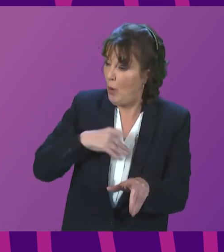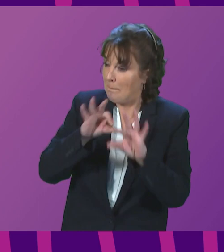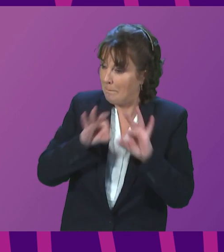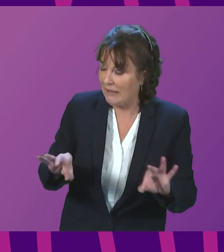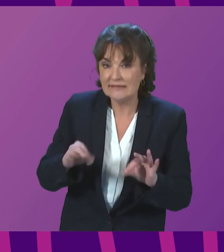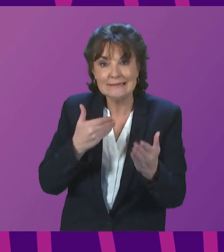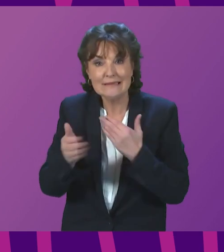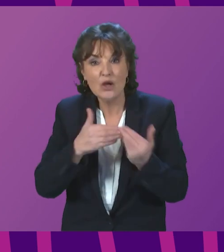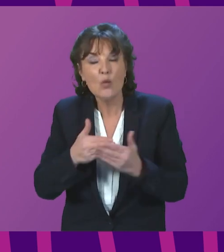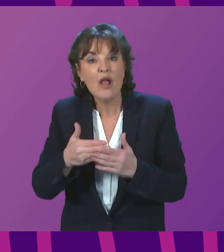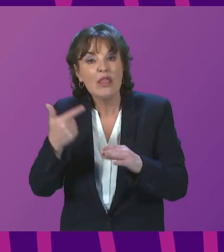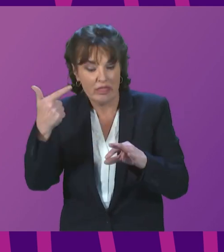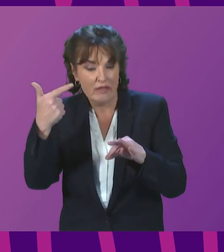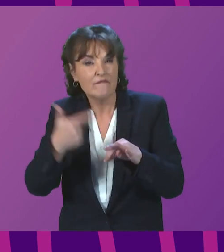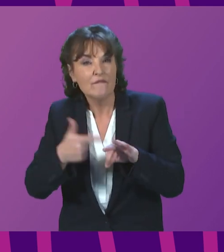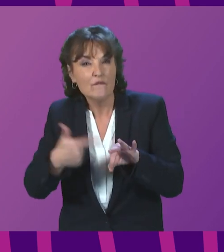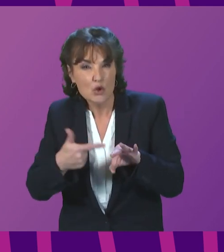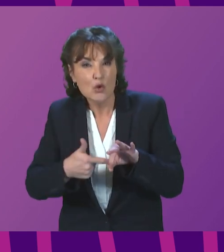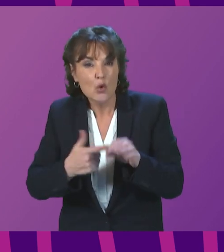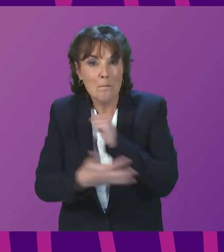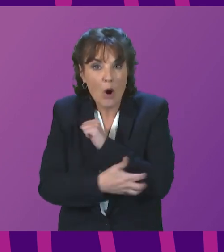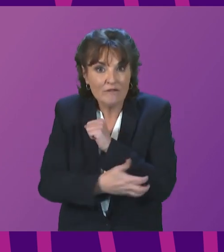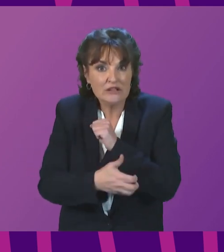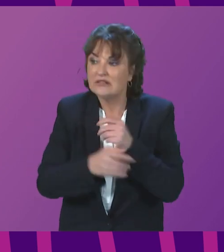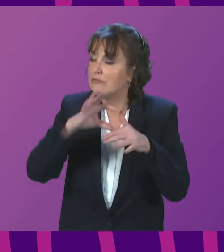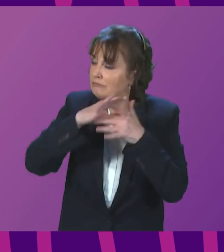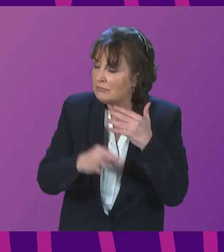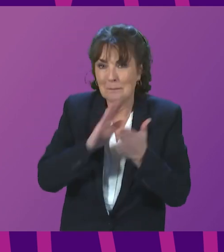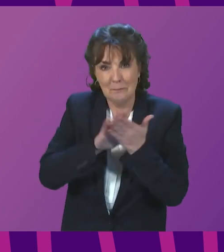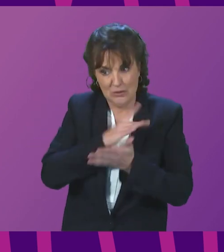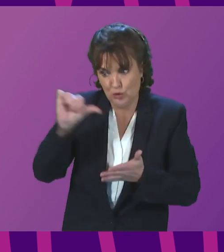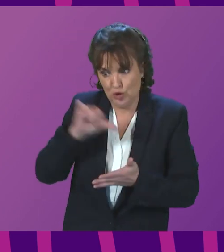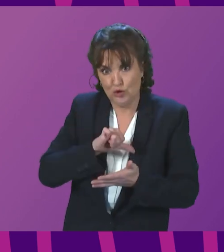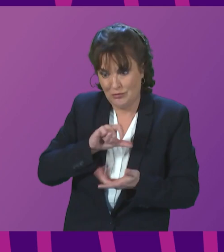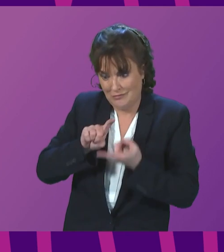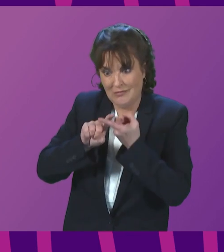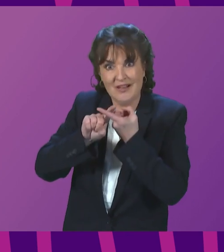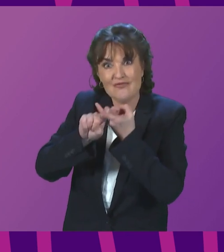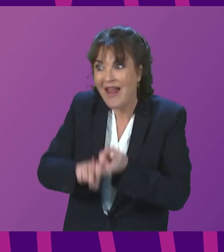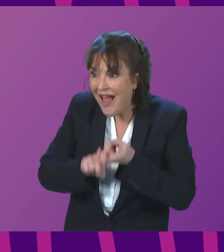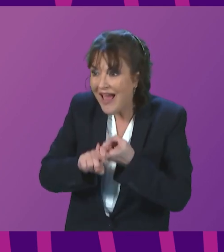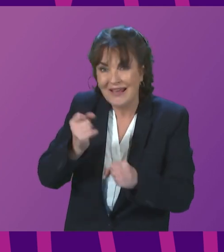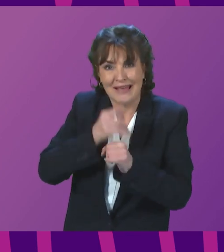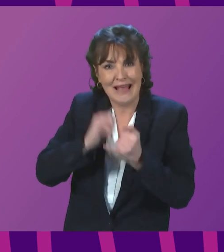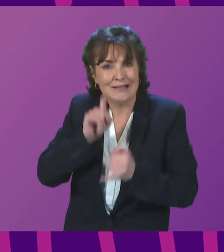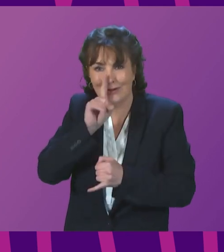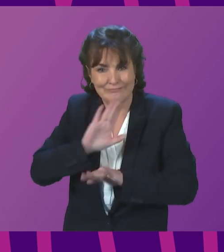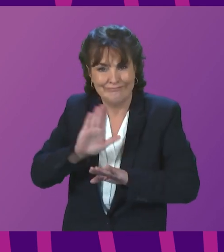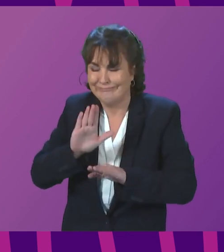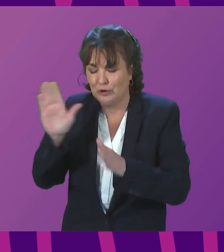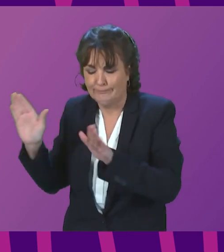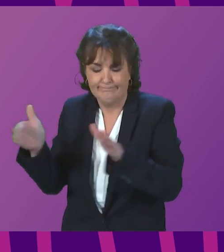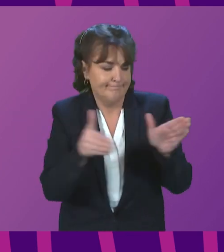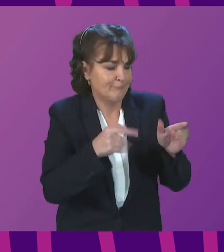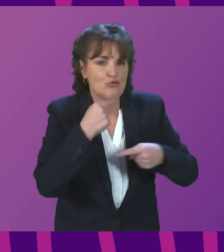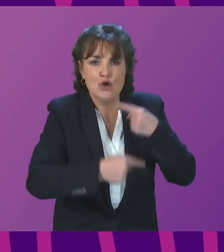secure our energy supply is by reducing our reliance on gas through the net zero building strategy and by supporting